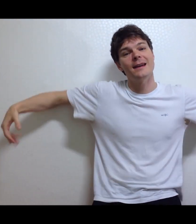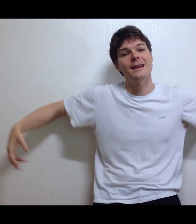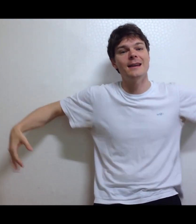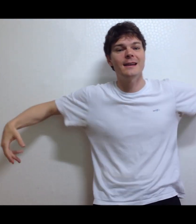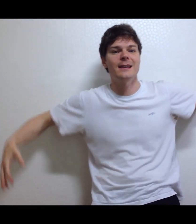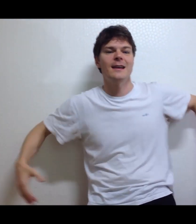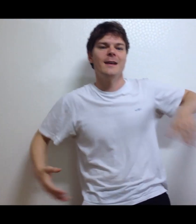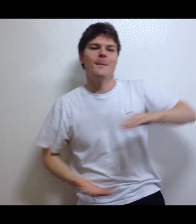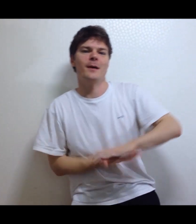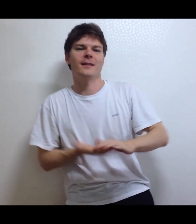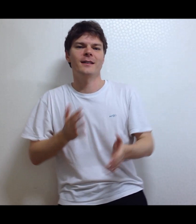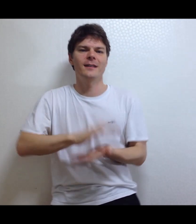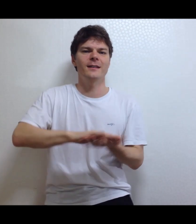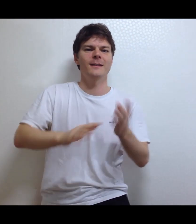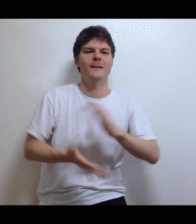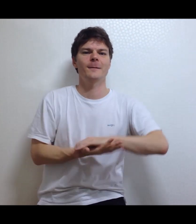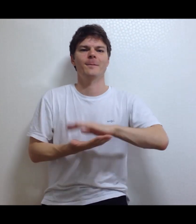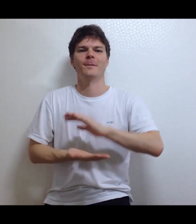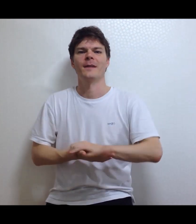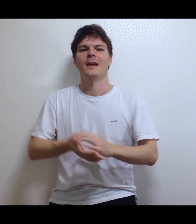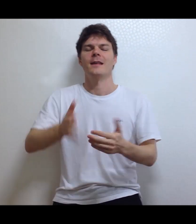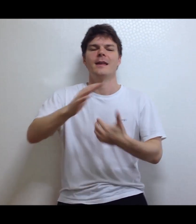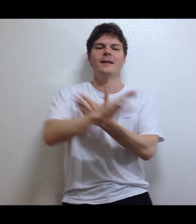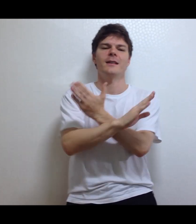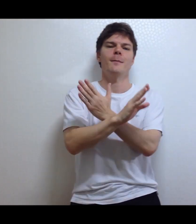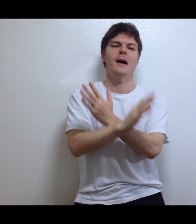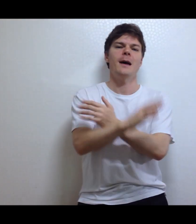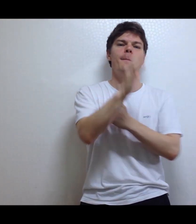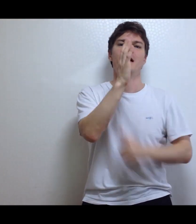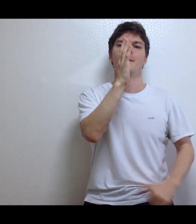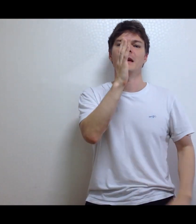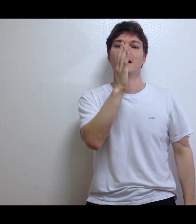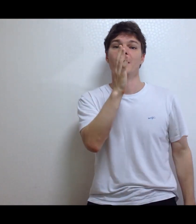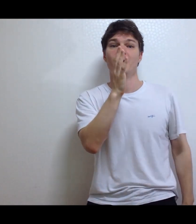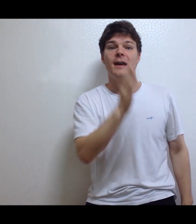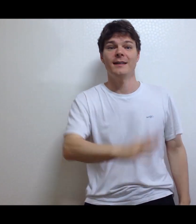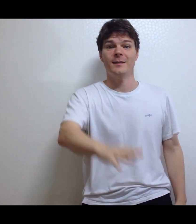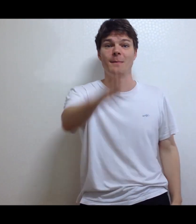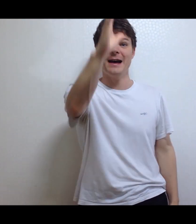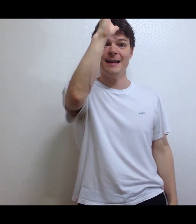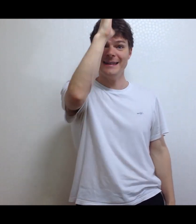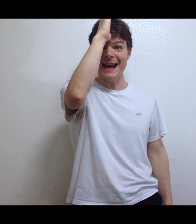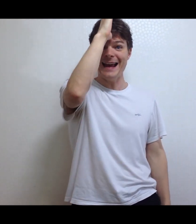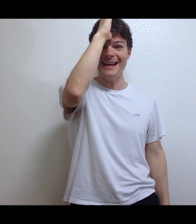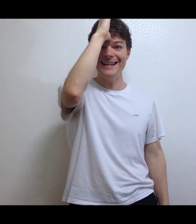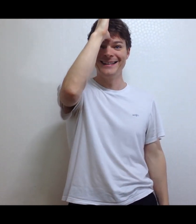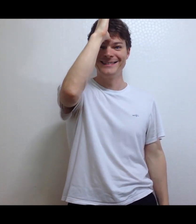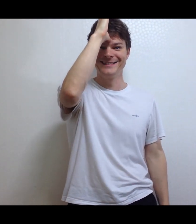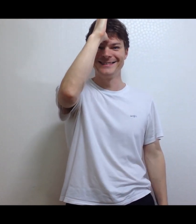puzzle That's not my mommy, no, that's my dad Thank